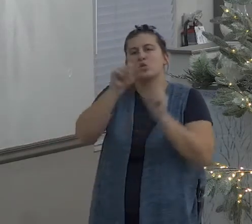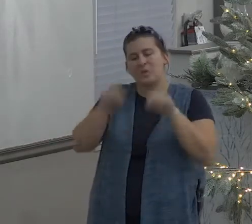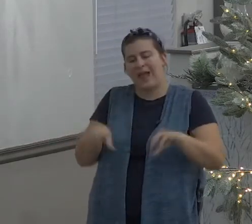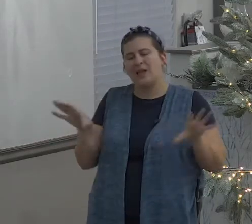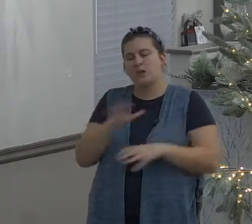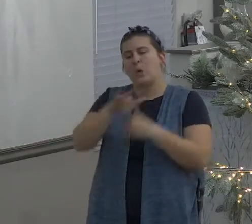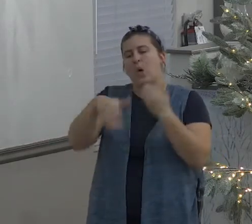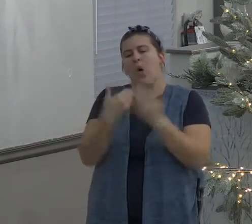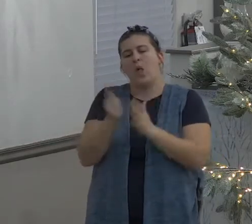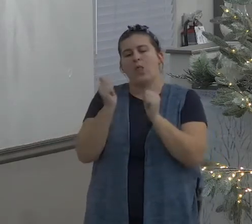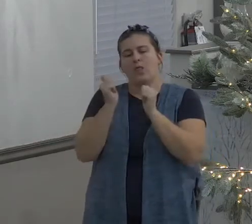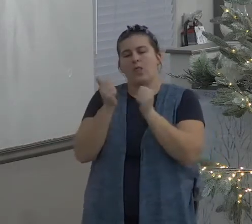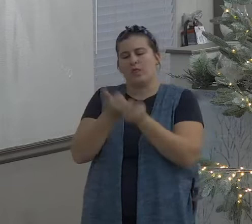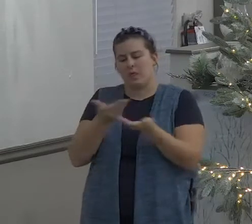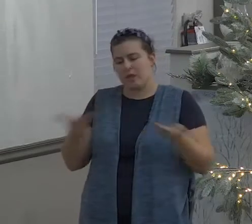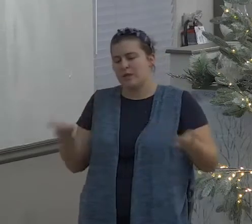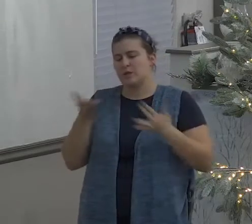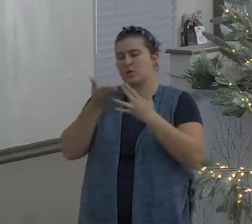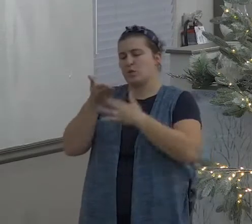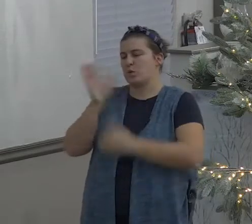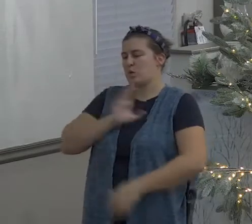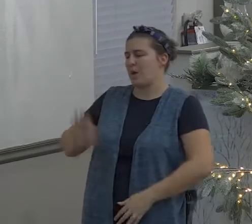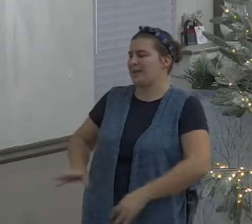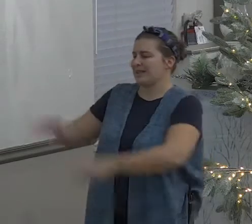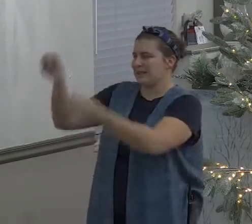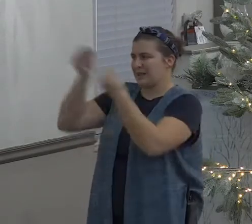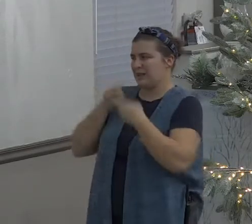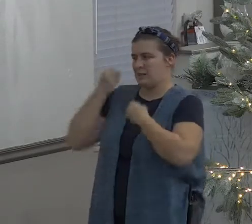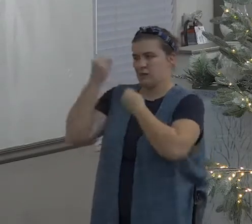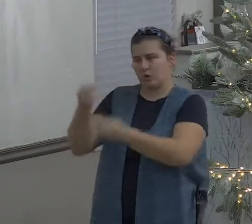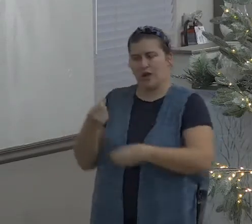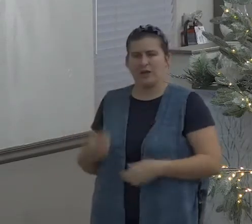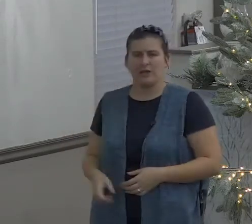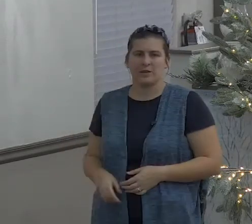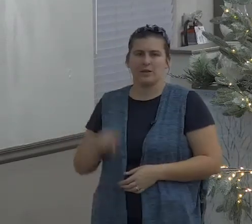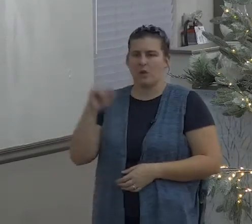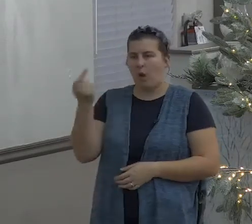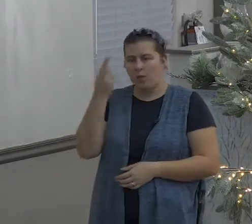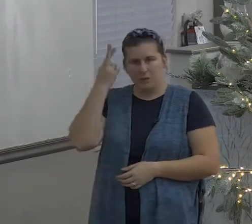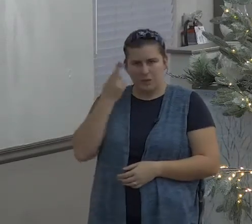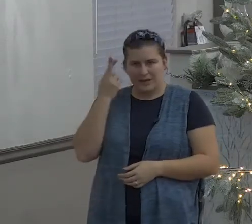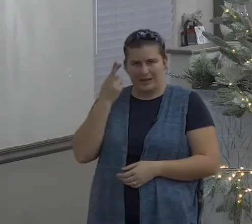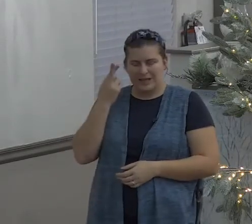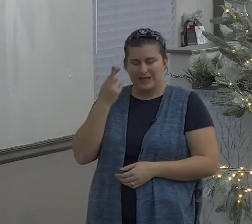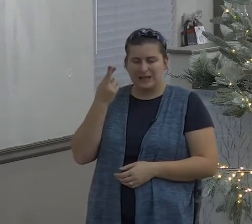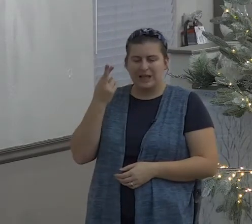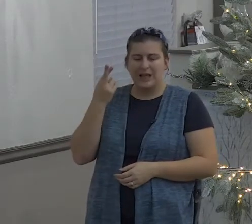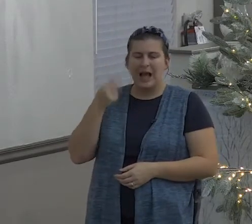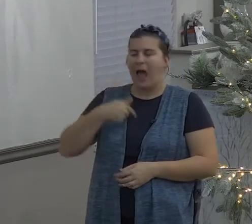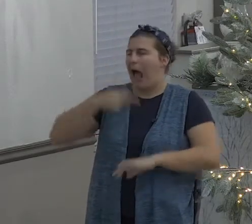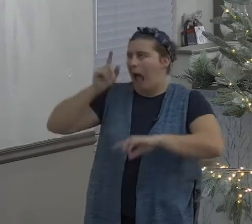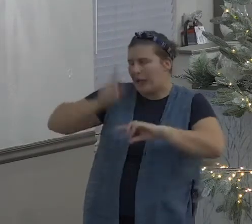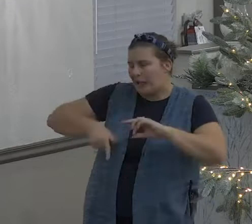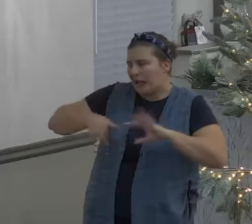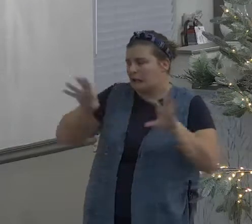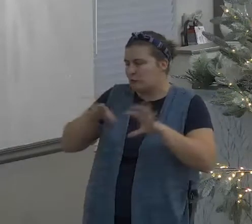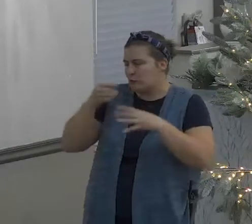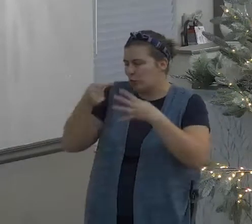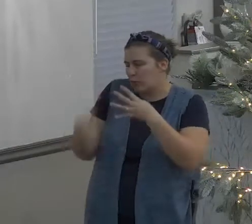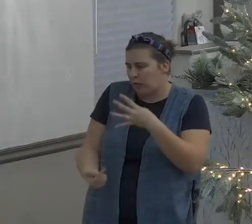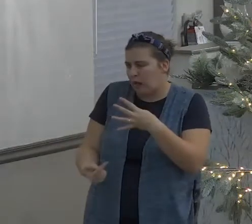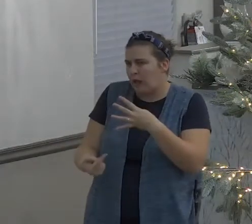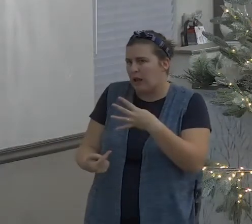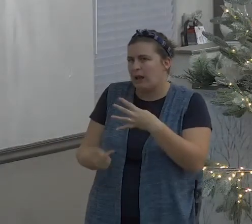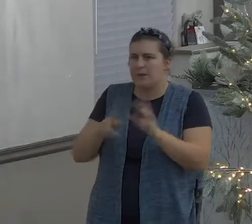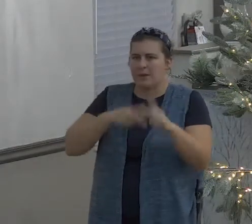serve him nobody can say I can't do that sorry you need to get in your Bible I can do all